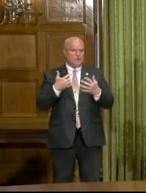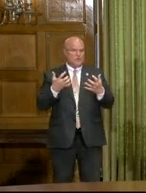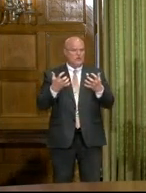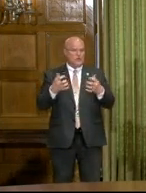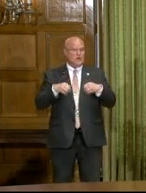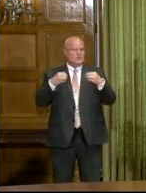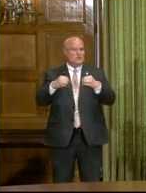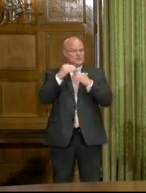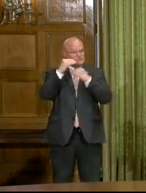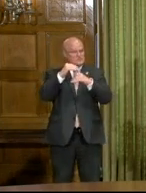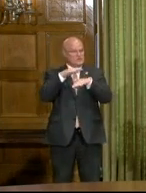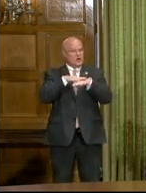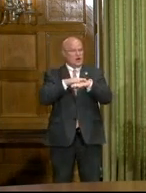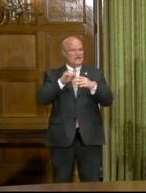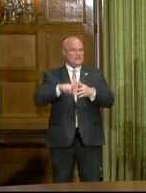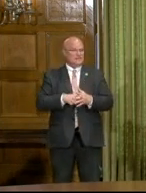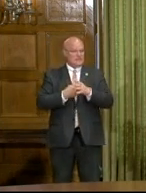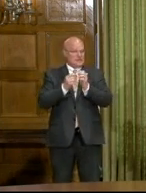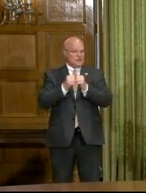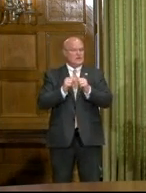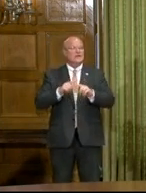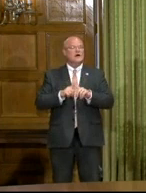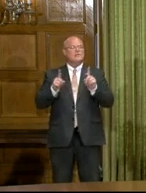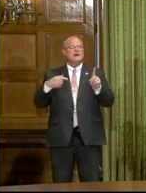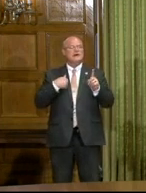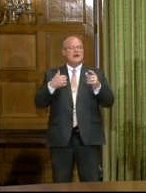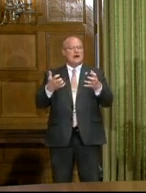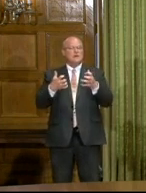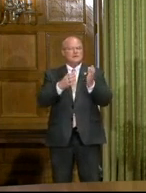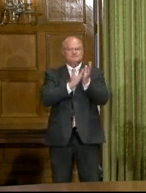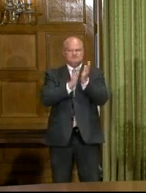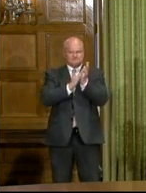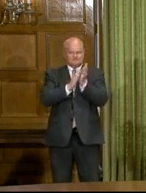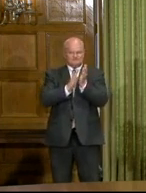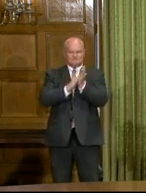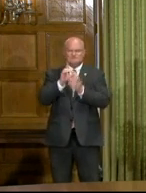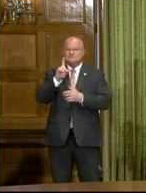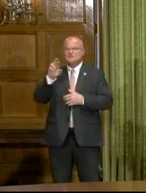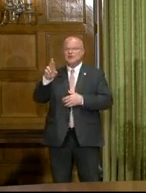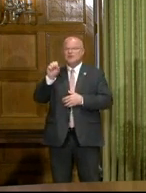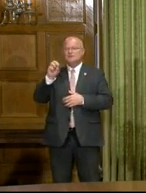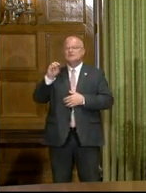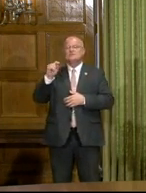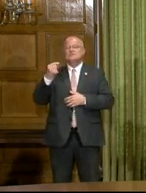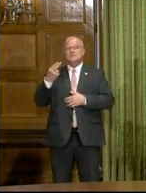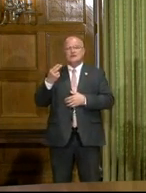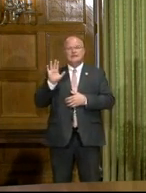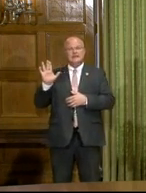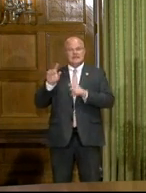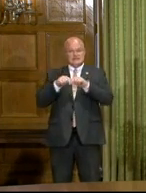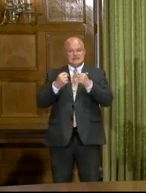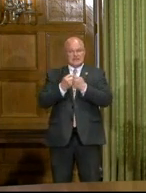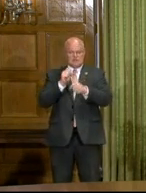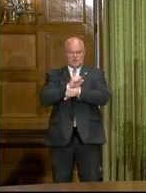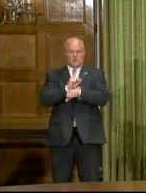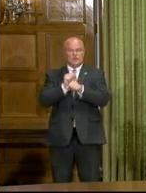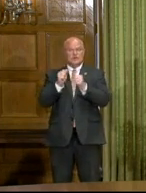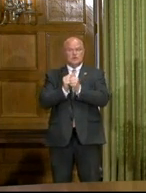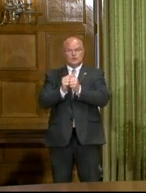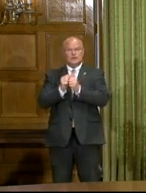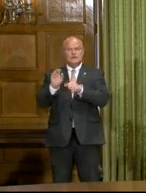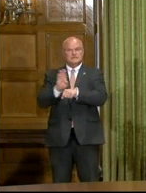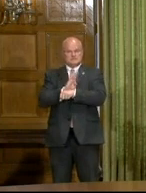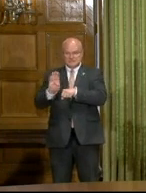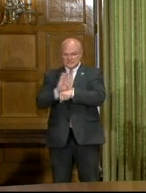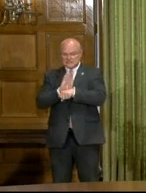put the restrictions on to begin with. But I want to applaud Dr. Smith and his team for working with the industry,